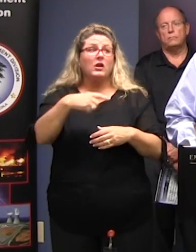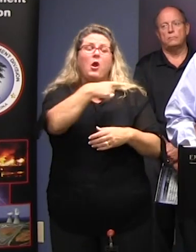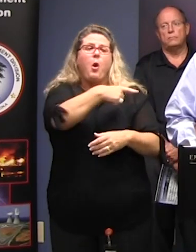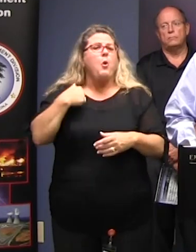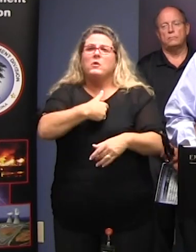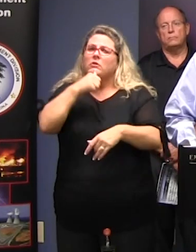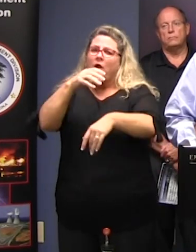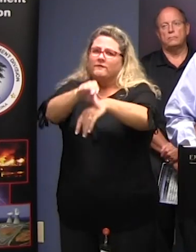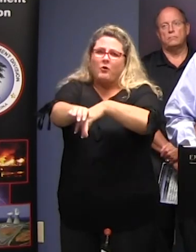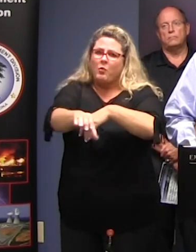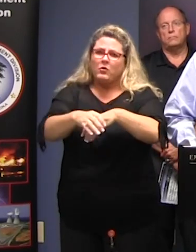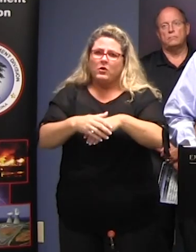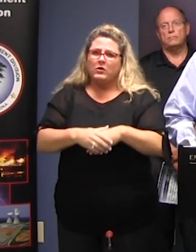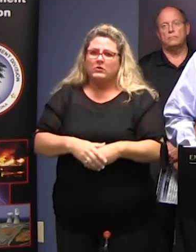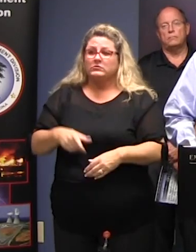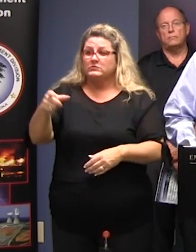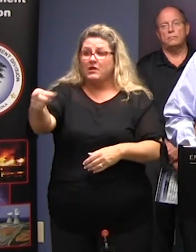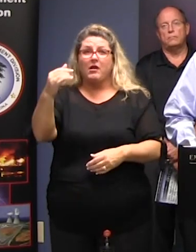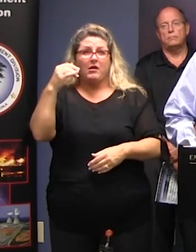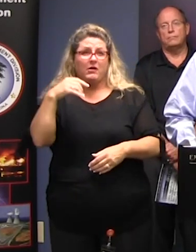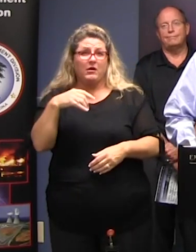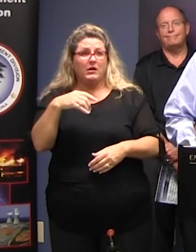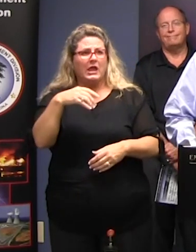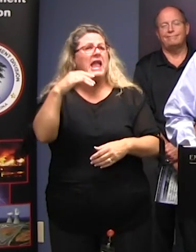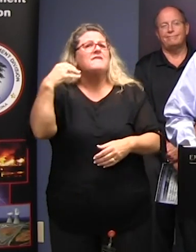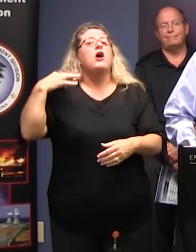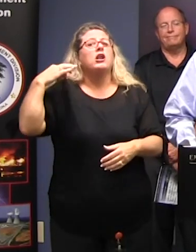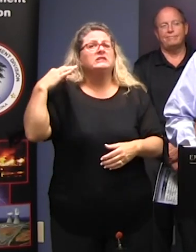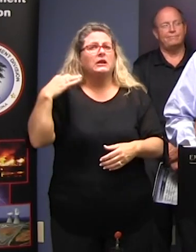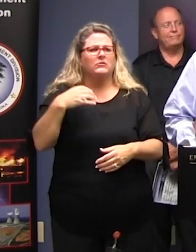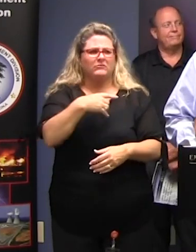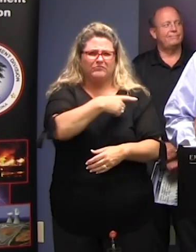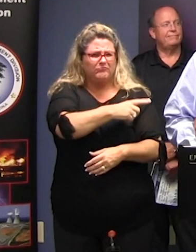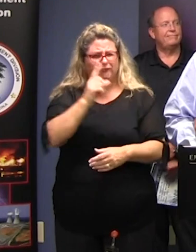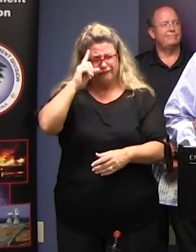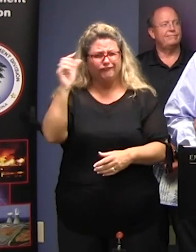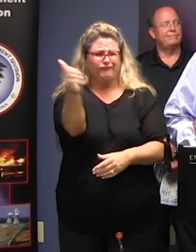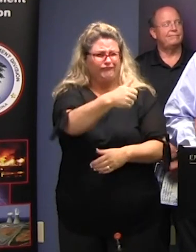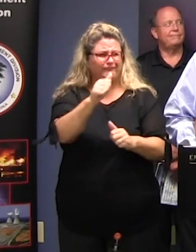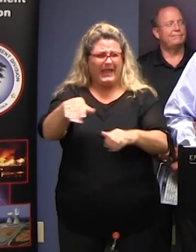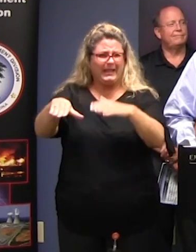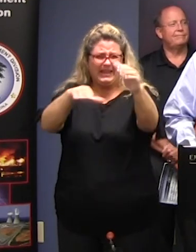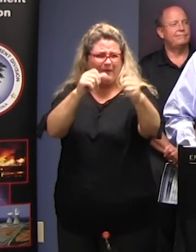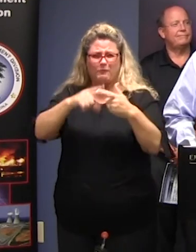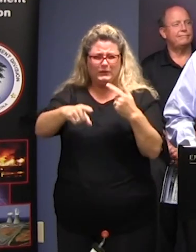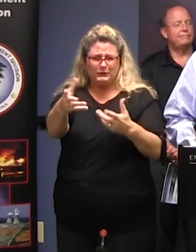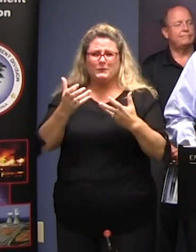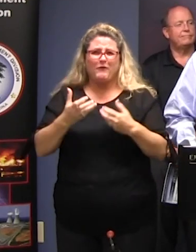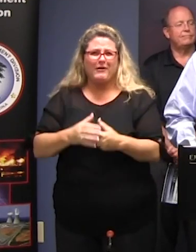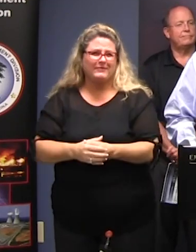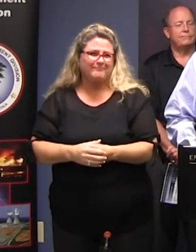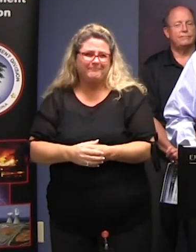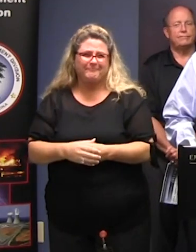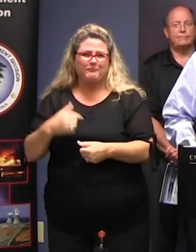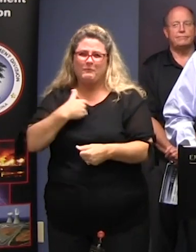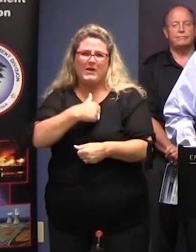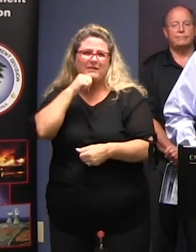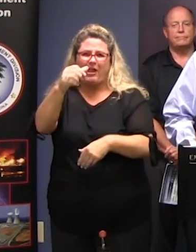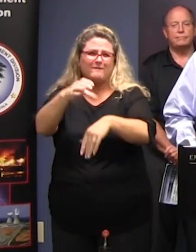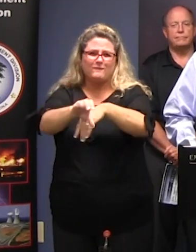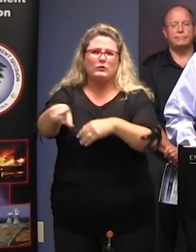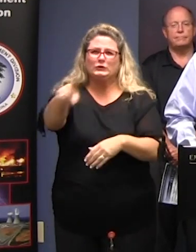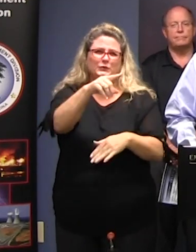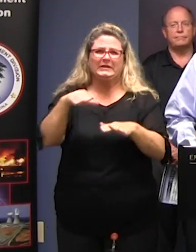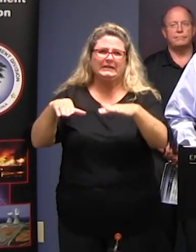is Well, anybody can leave whenever they want to It's uh, we're not calling for